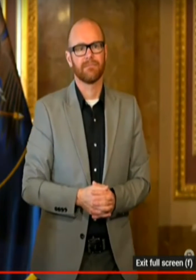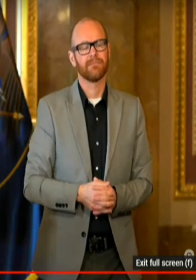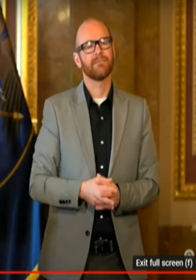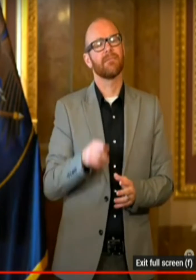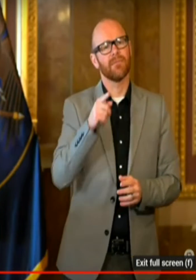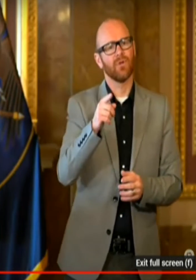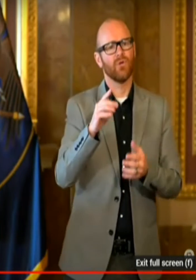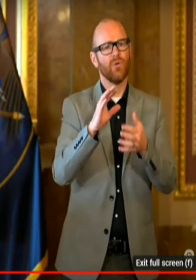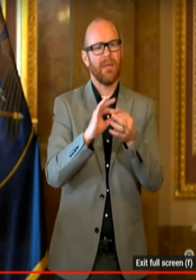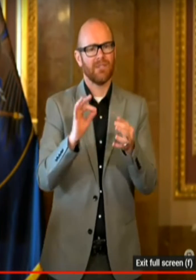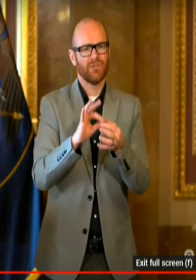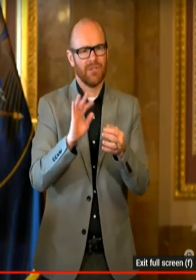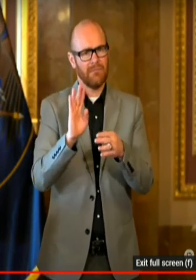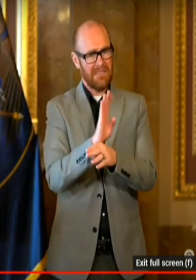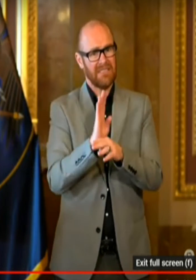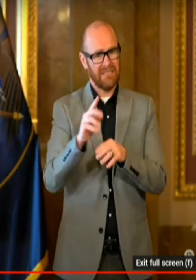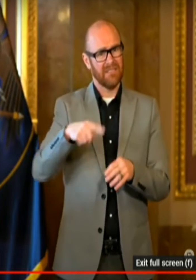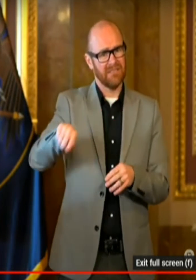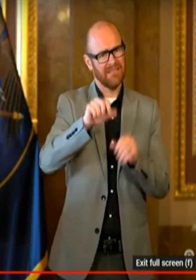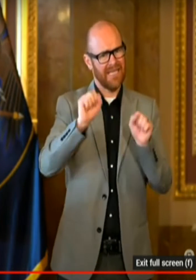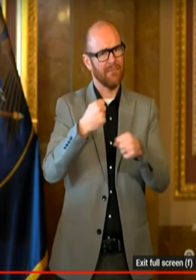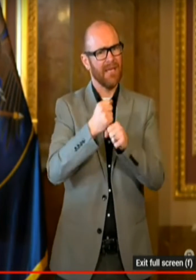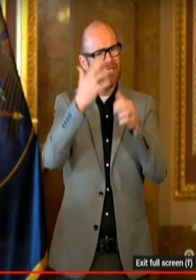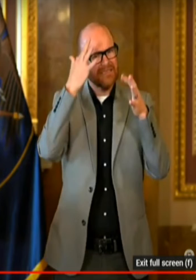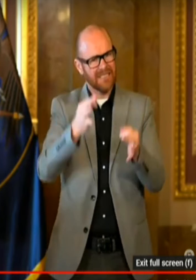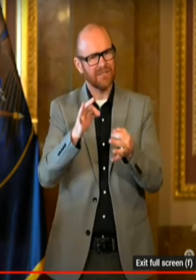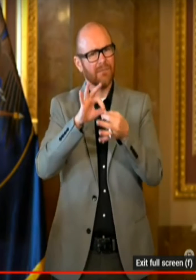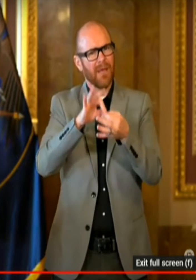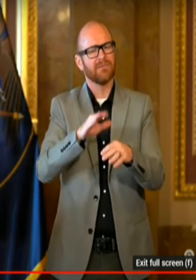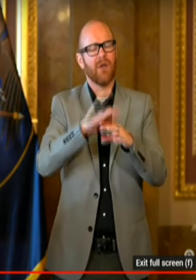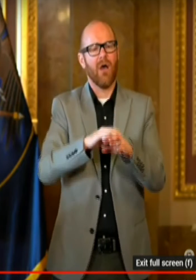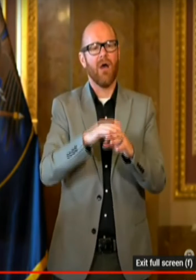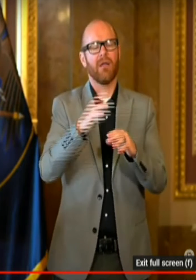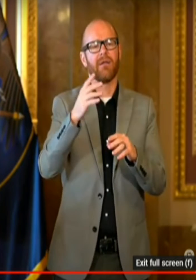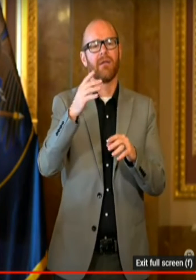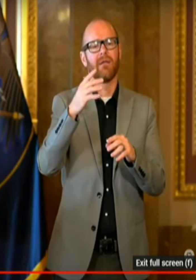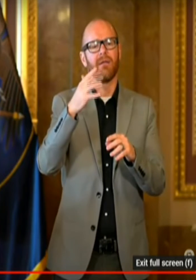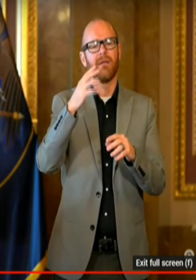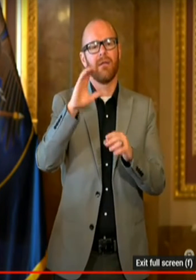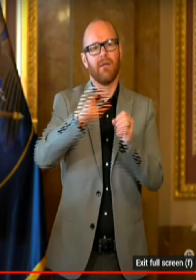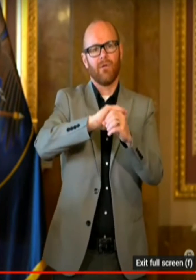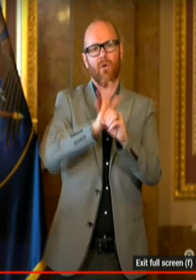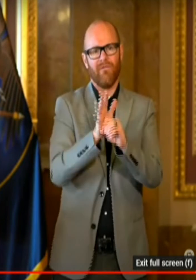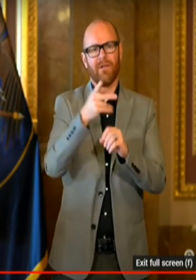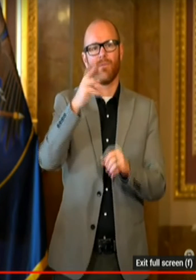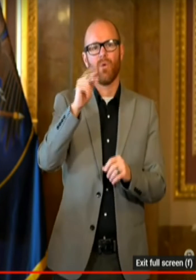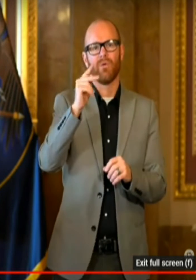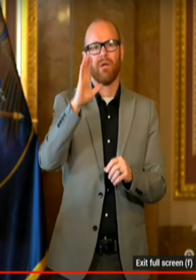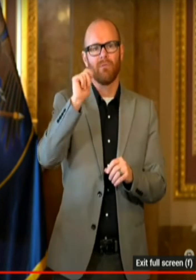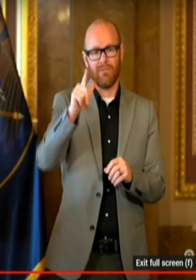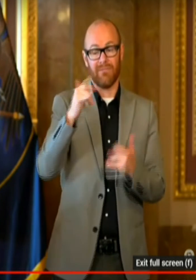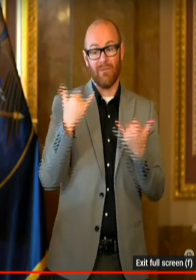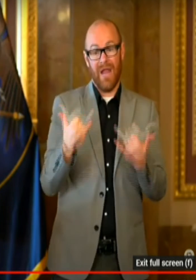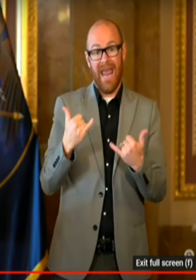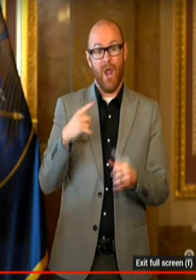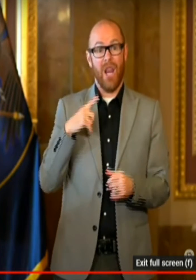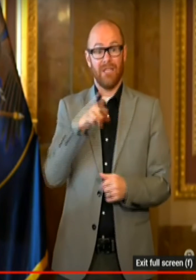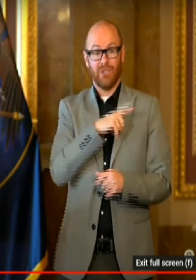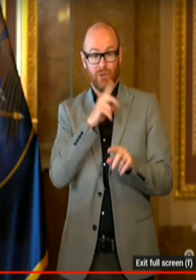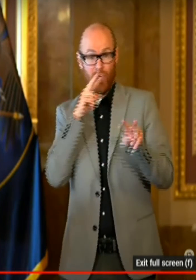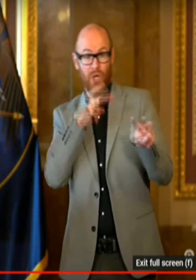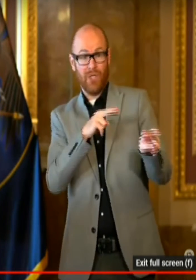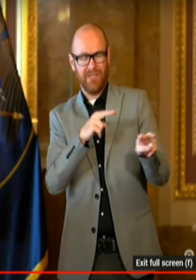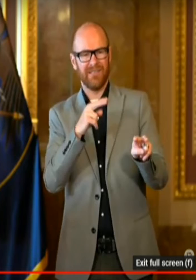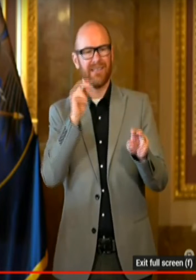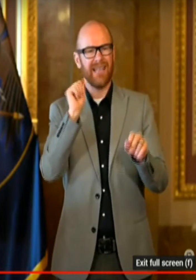can still continue to make decisions based on COVID The legislature is advancing bills that look at potentially stripping